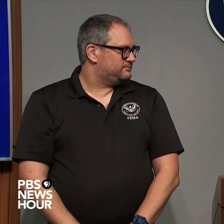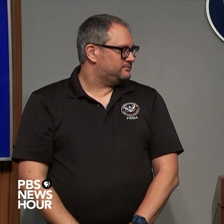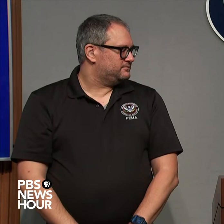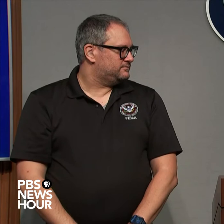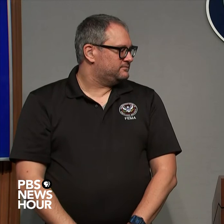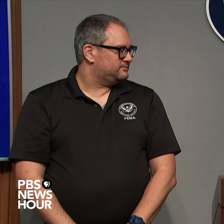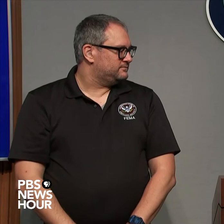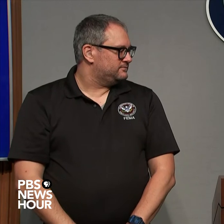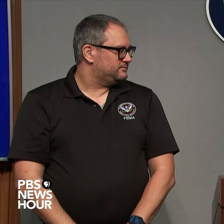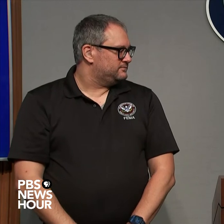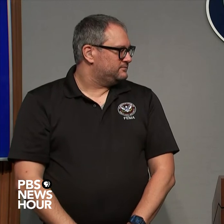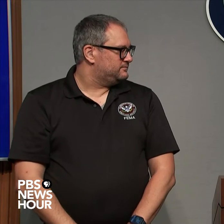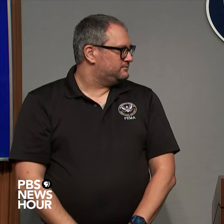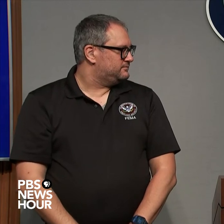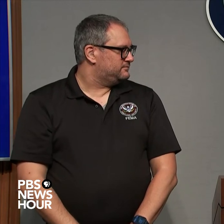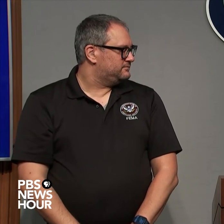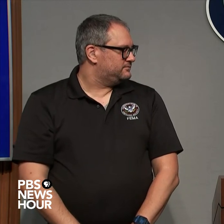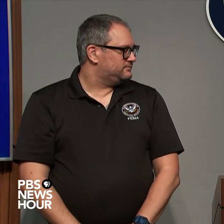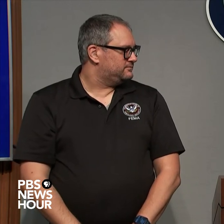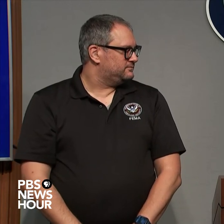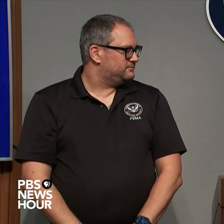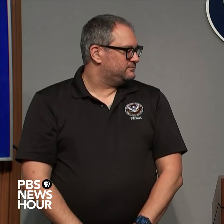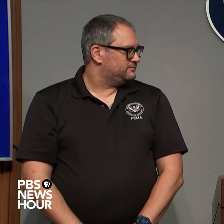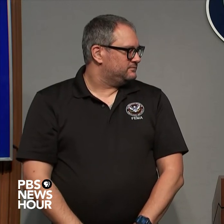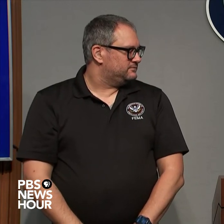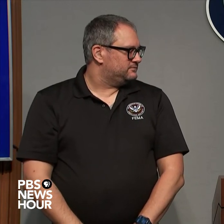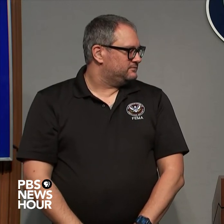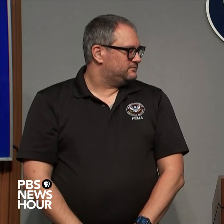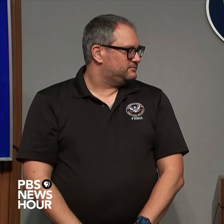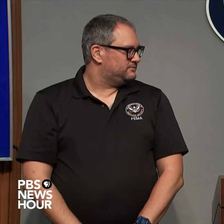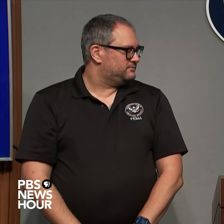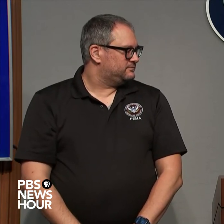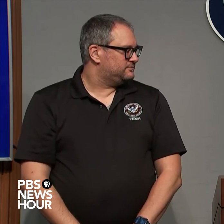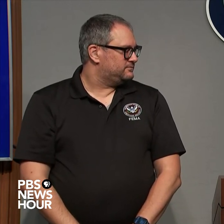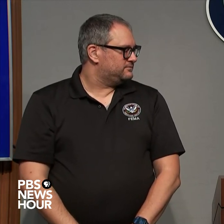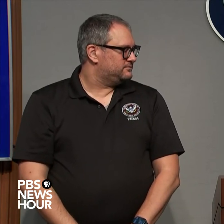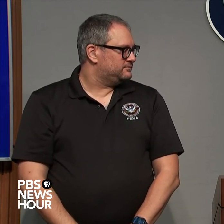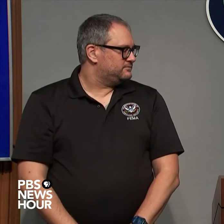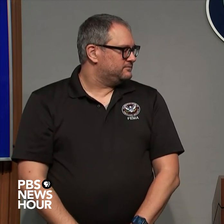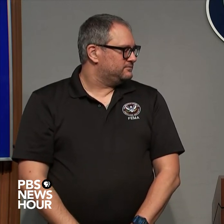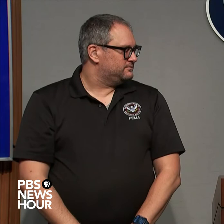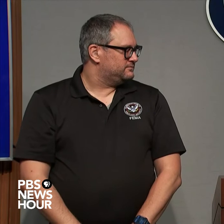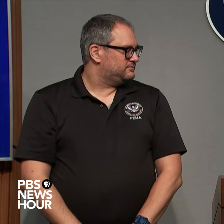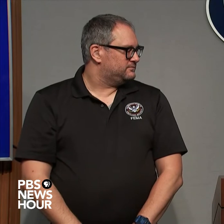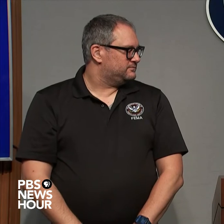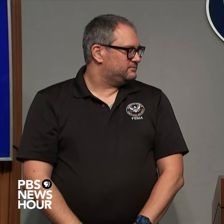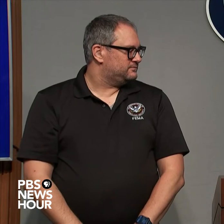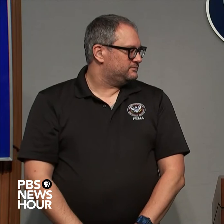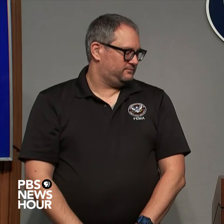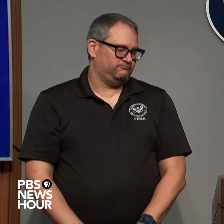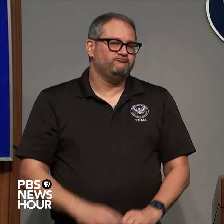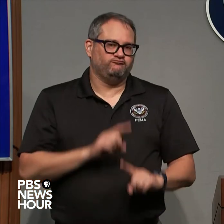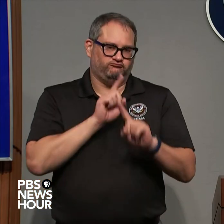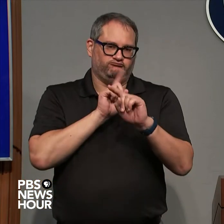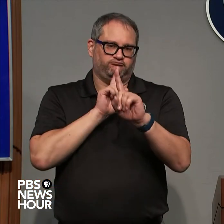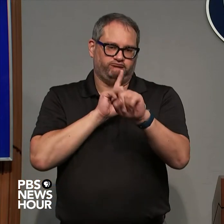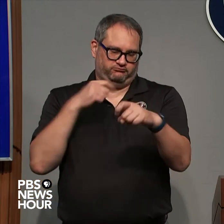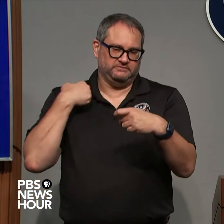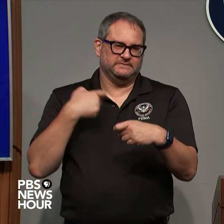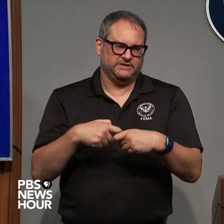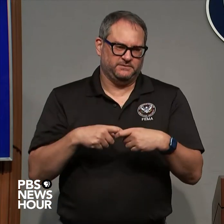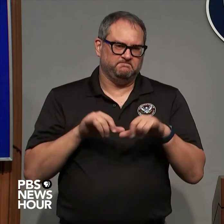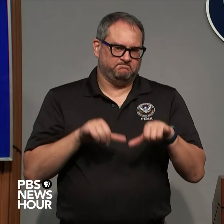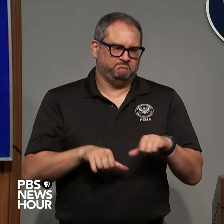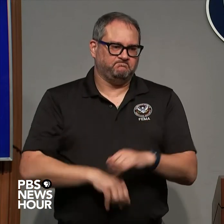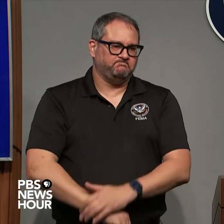creciendo aumentando muy rápidamente cinco pulgadas cada 10 15 minutos eso es mucho y todavía no toca tierra el huracán entonces